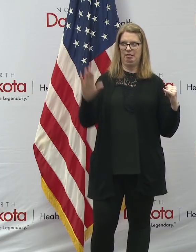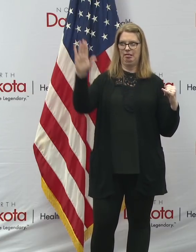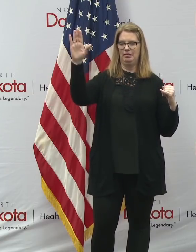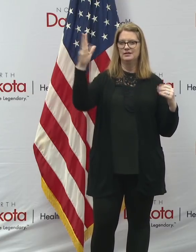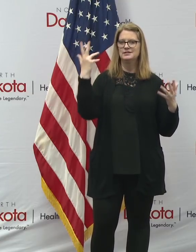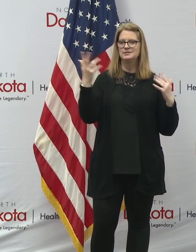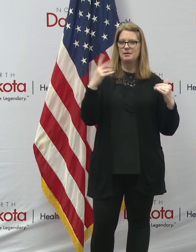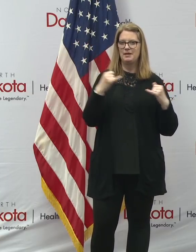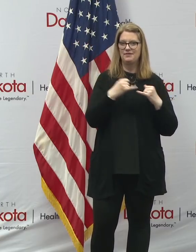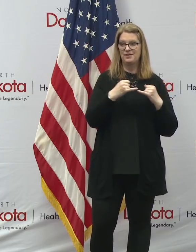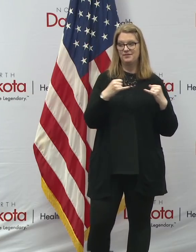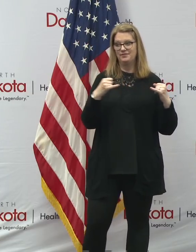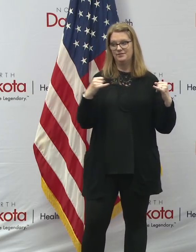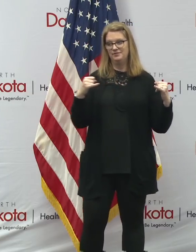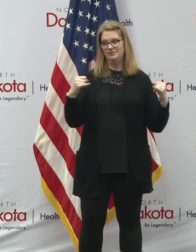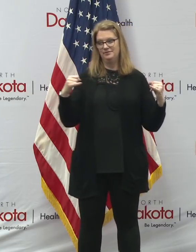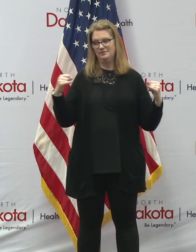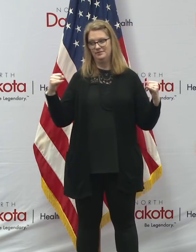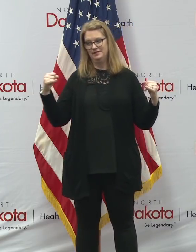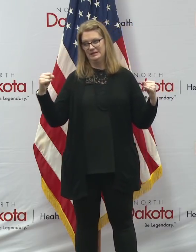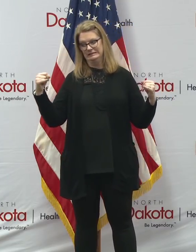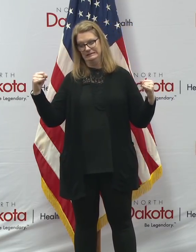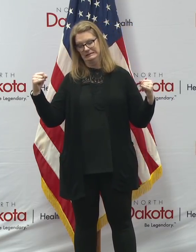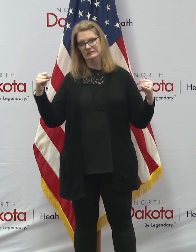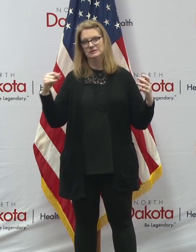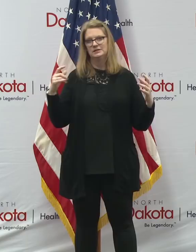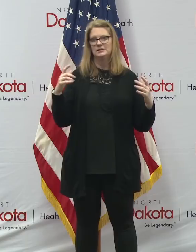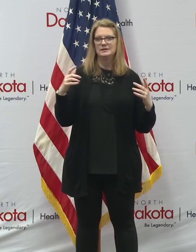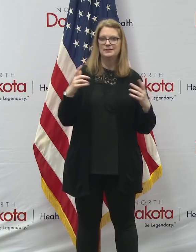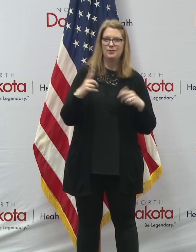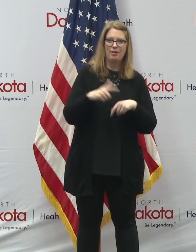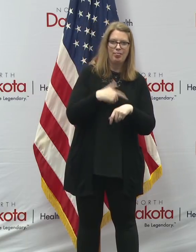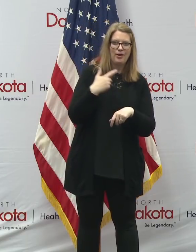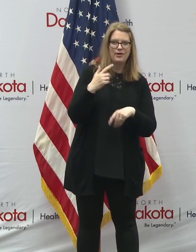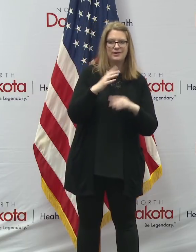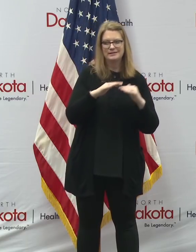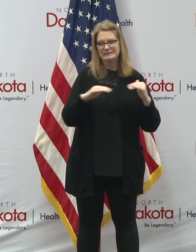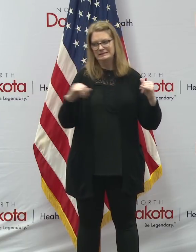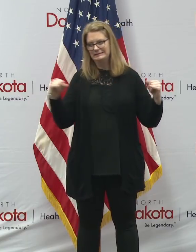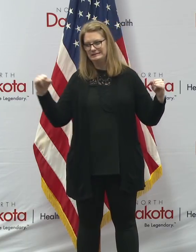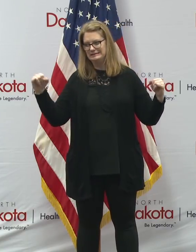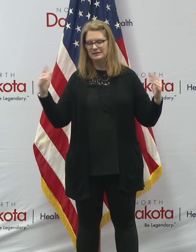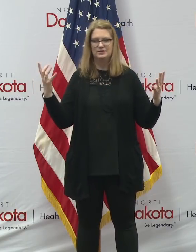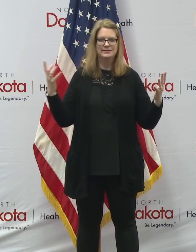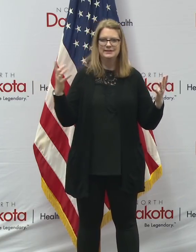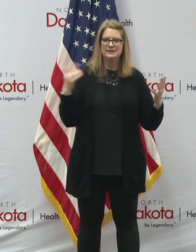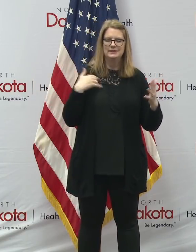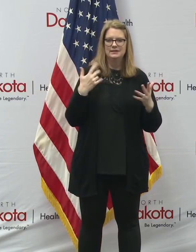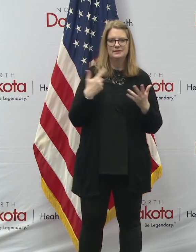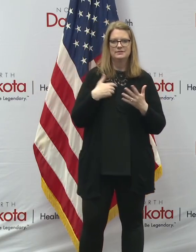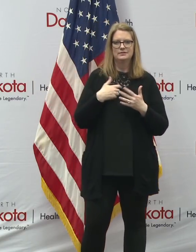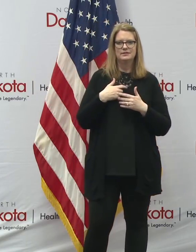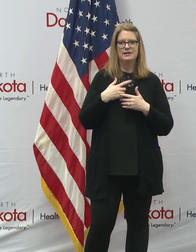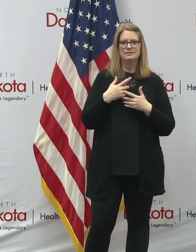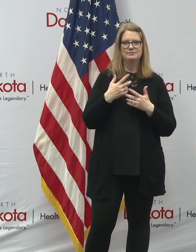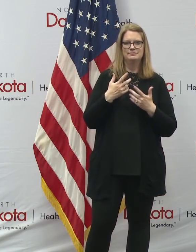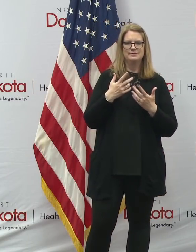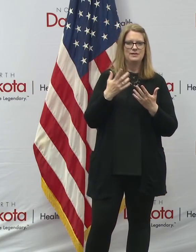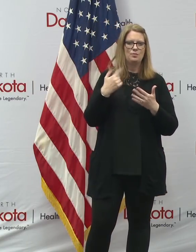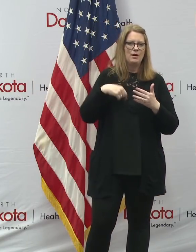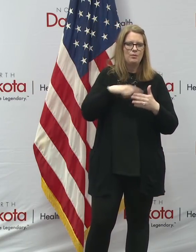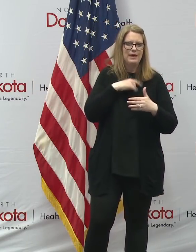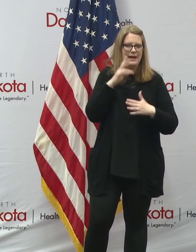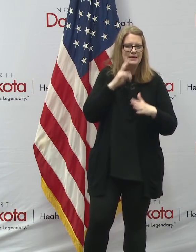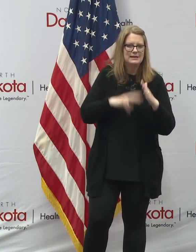curve, and then we're going to have to evaluate that versus what was earlier thought to be, you know, a quicker, steeper curve. And